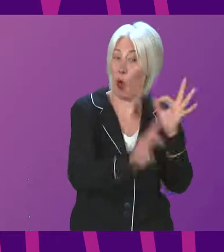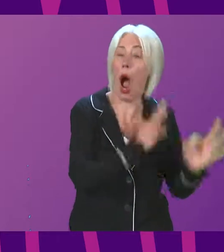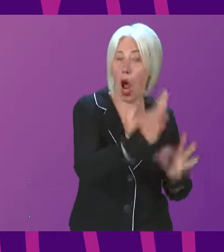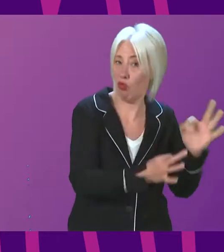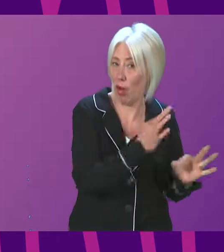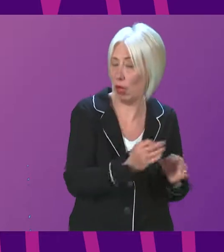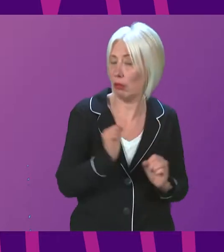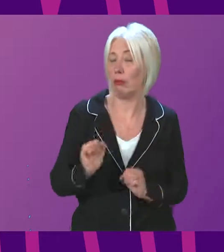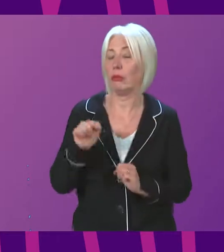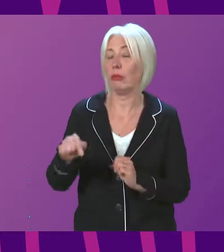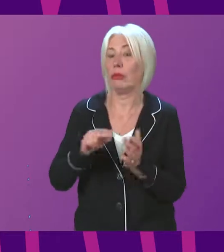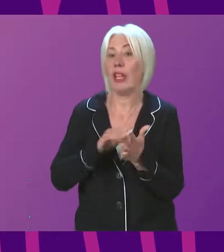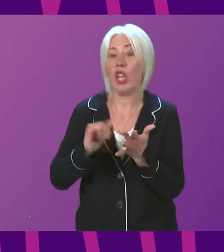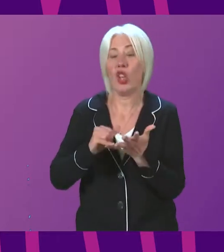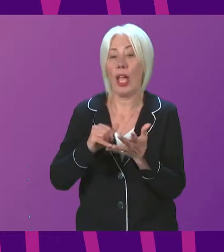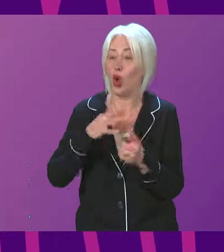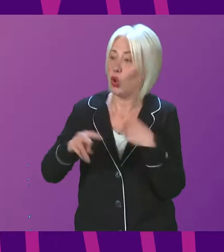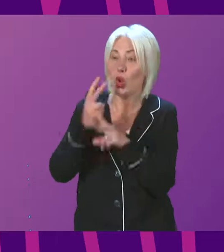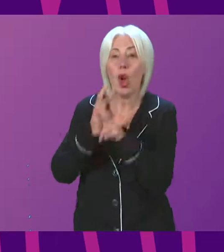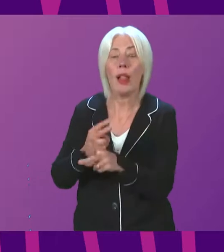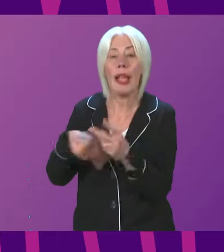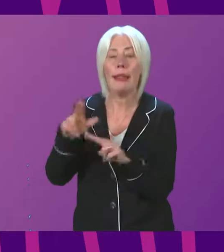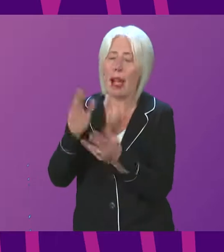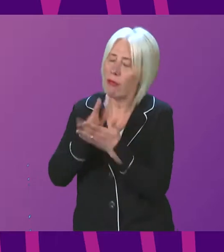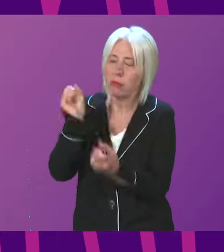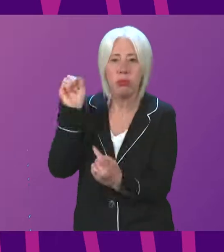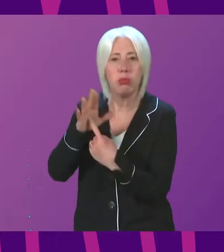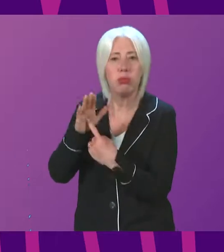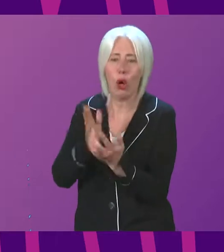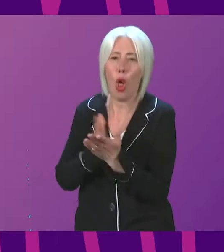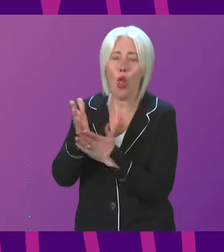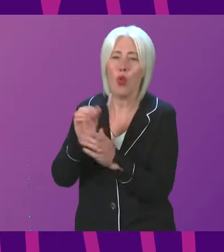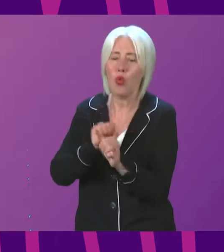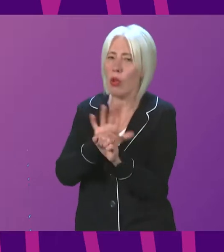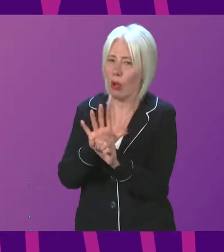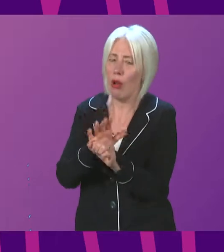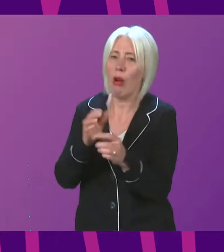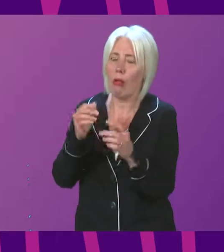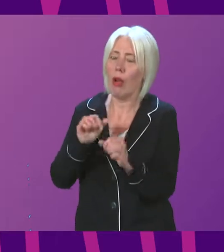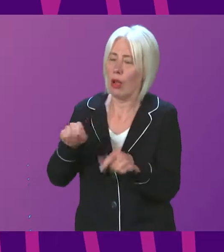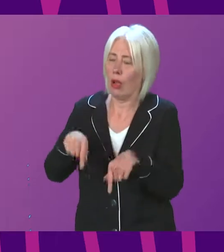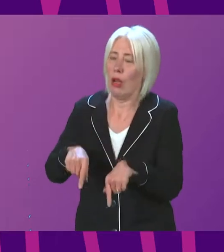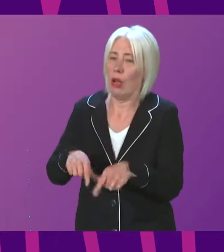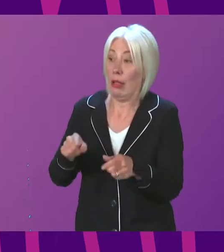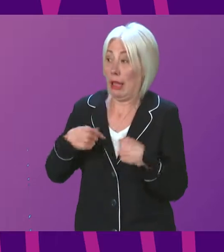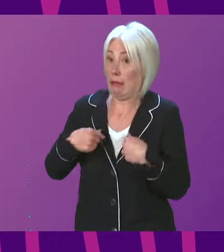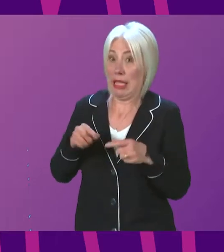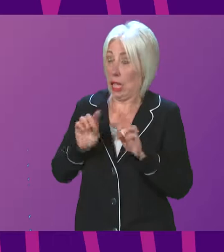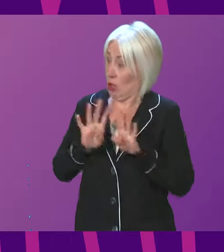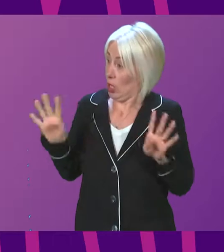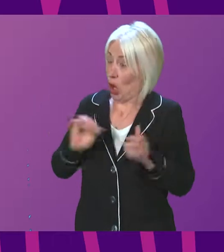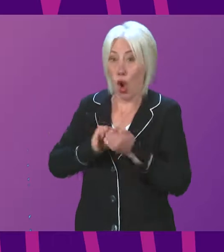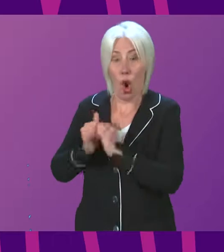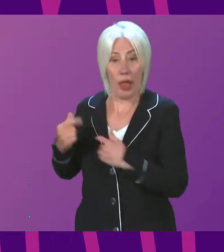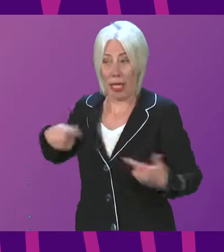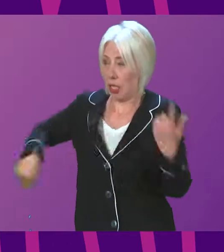NHS and social care staff have played a vital and enduring role during the COVID-19 pandemic, and like my colleagues on these benches, I